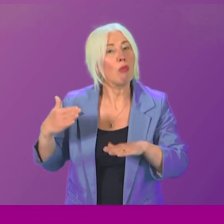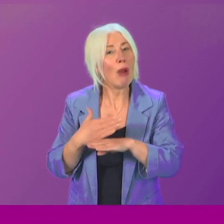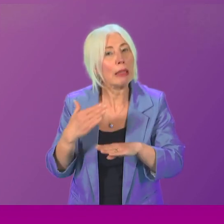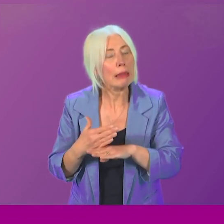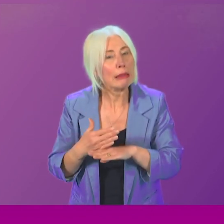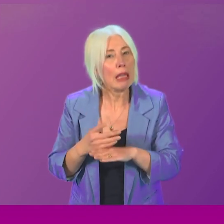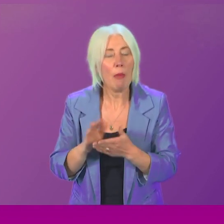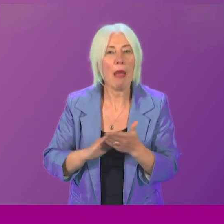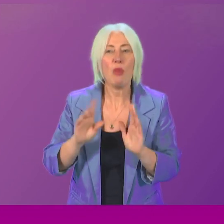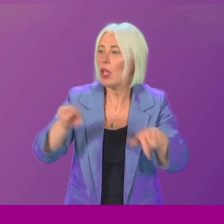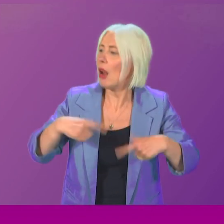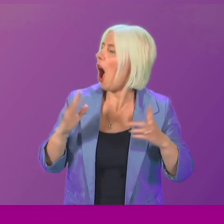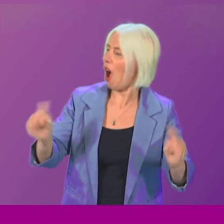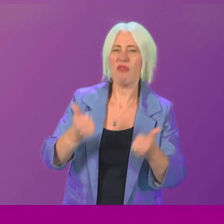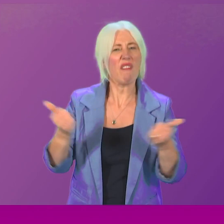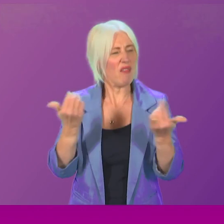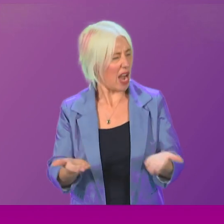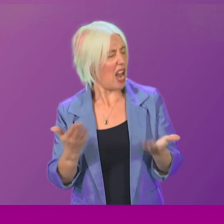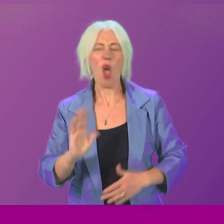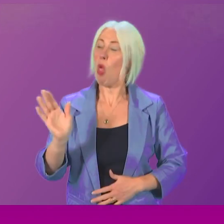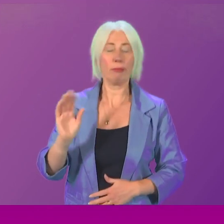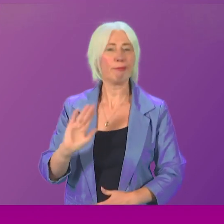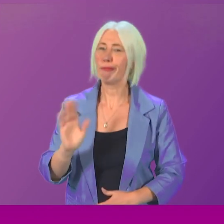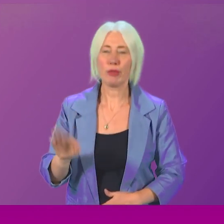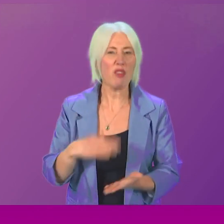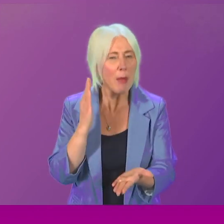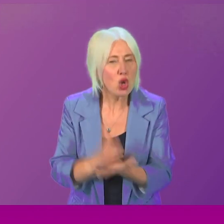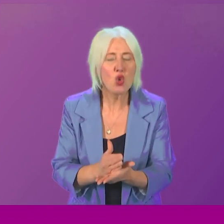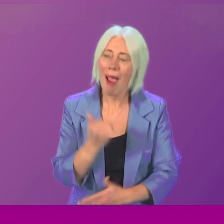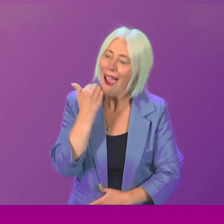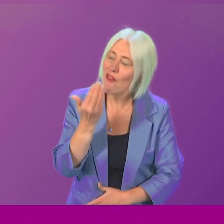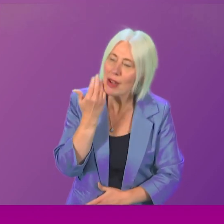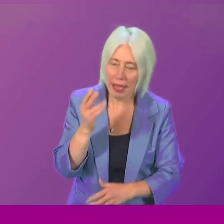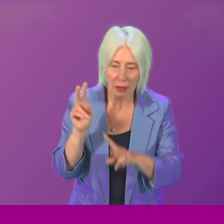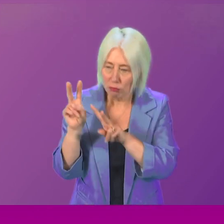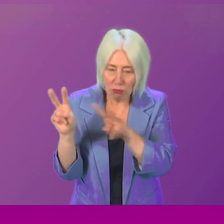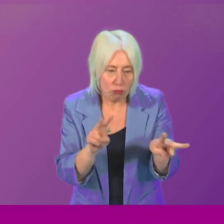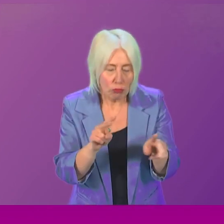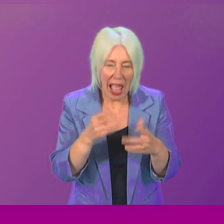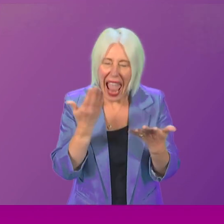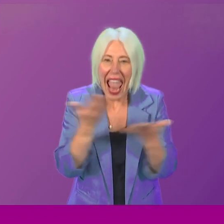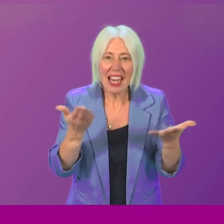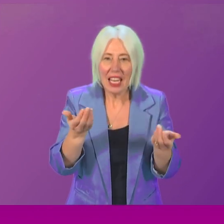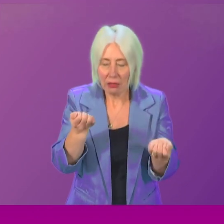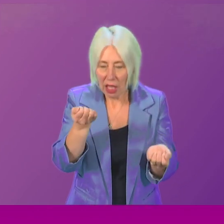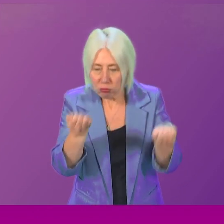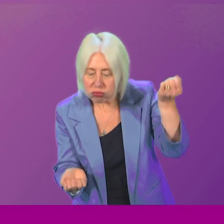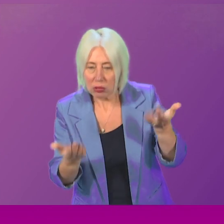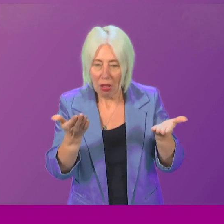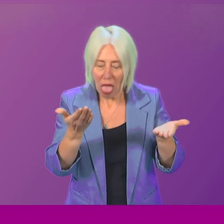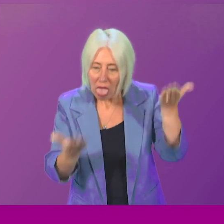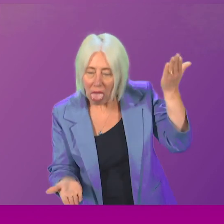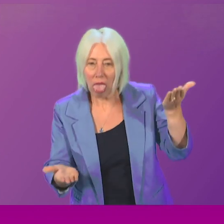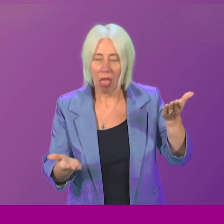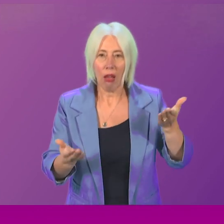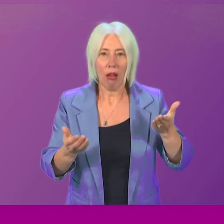complacent. We must make sure that every single day that we are guarding against any injustice like this ever, ever happening